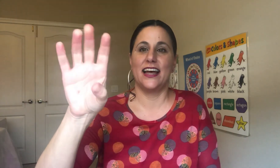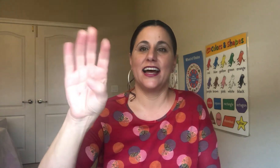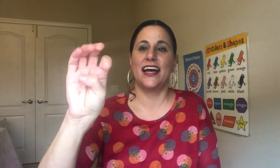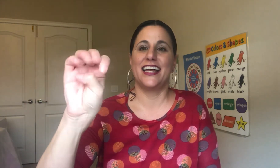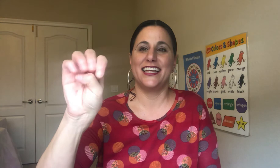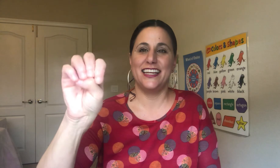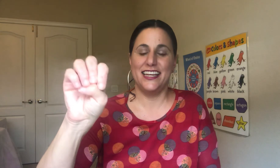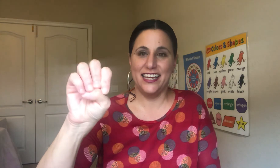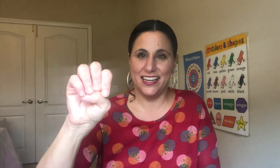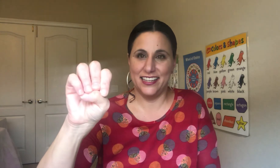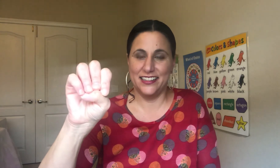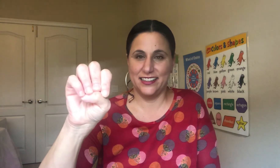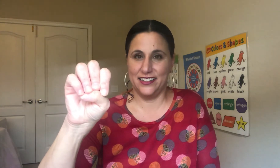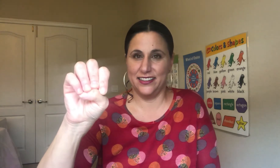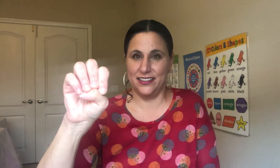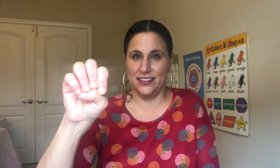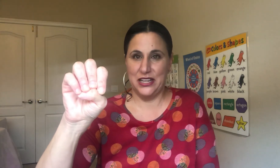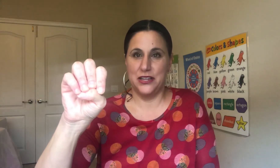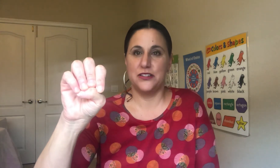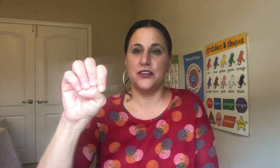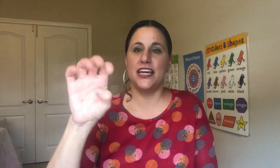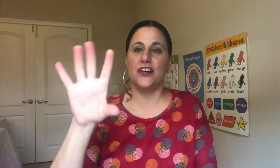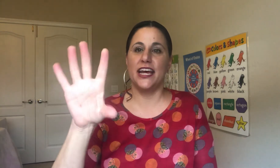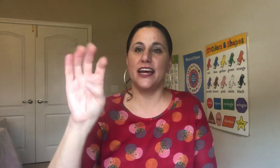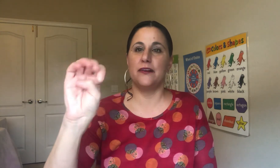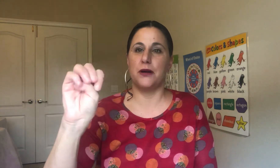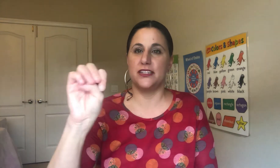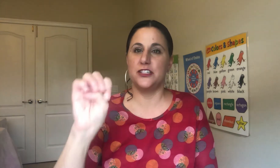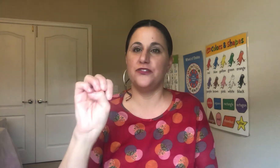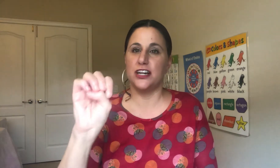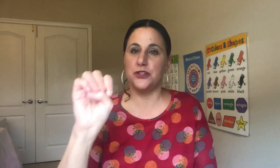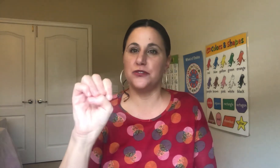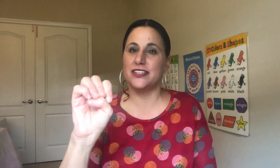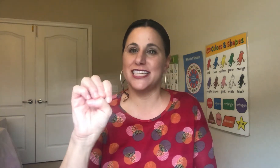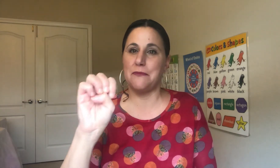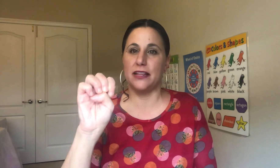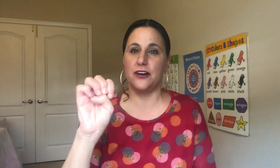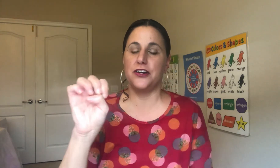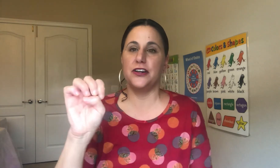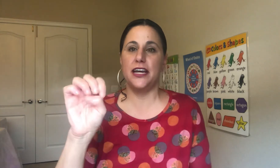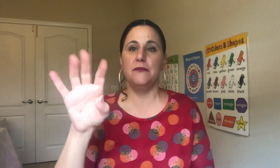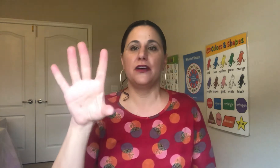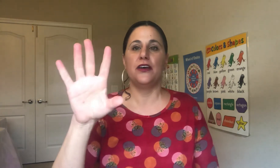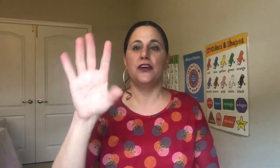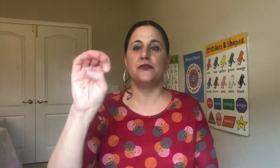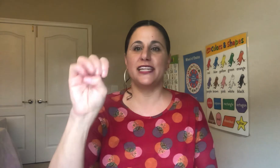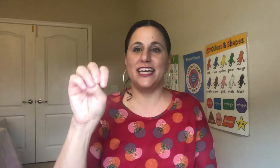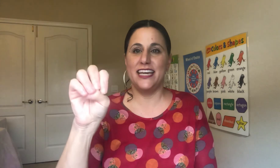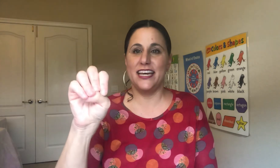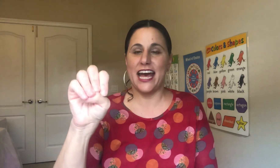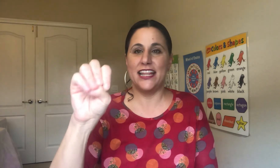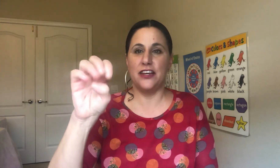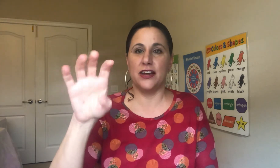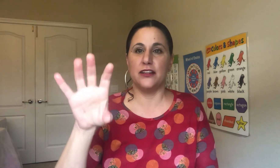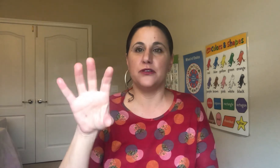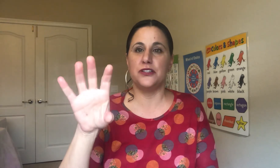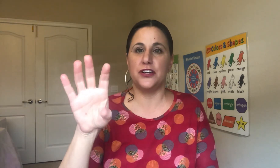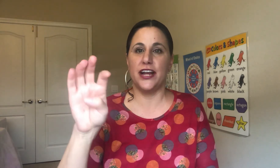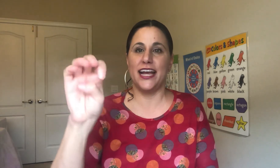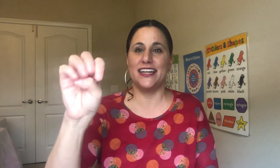e e so you take your hand apart since you've got two of the same letter in your name you say II and then you kind of loosen your hand